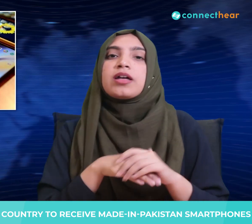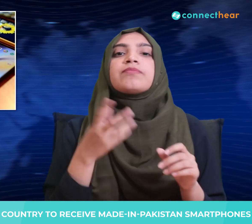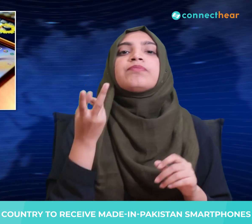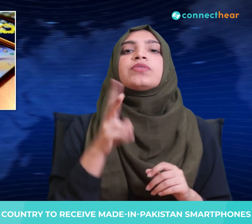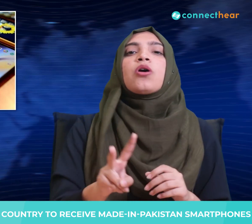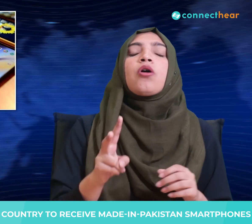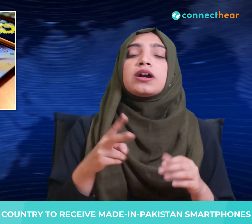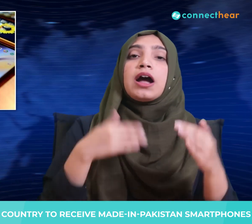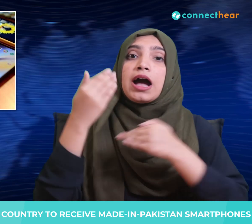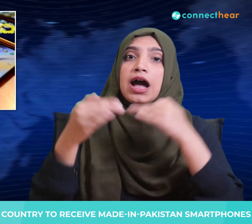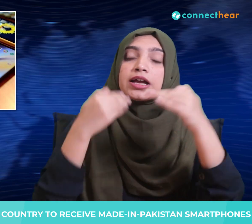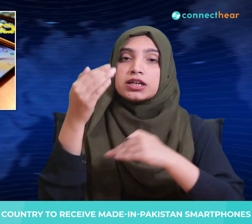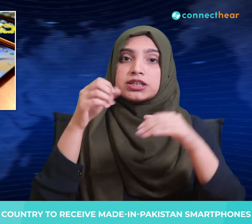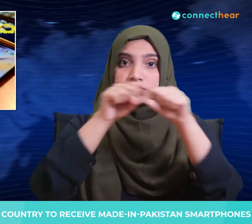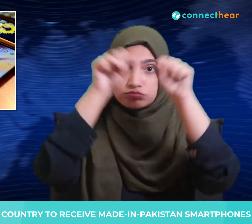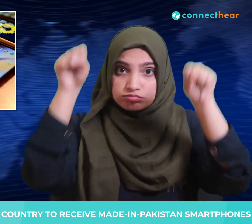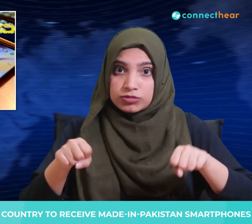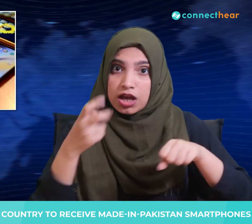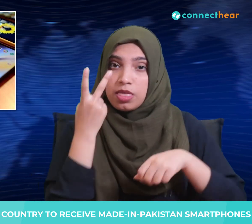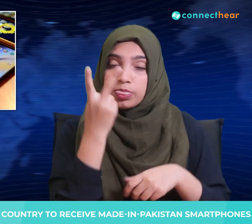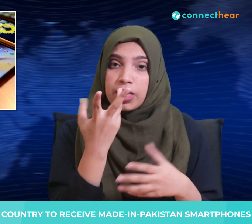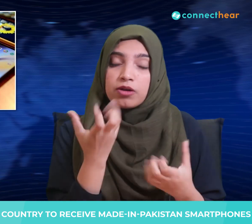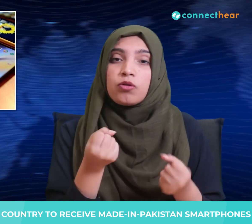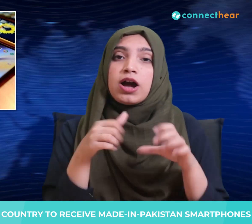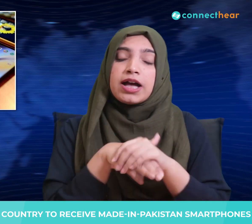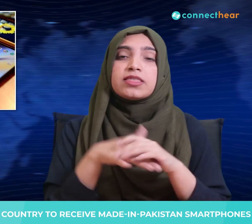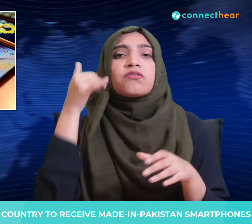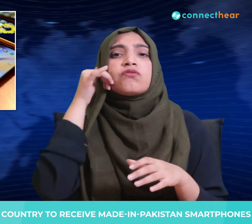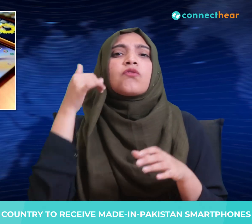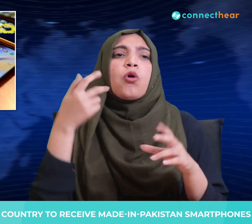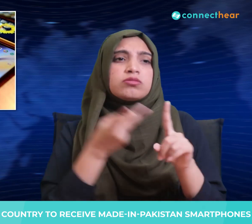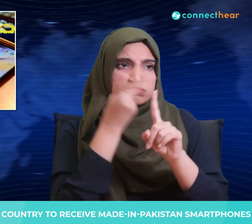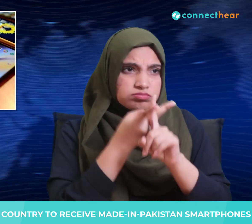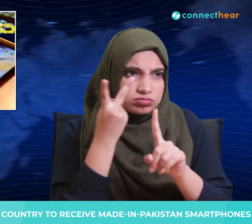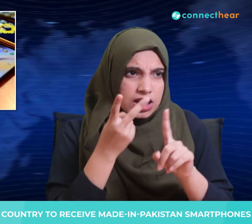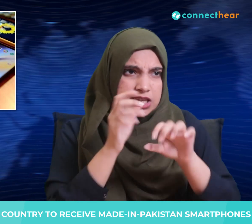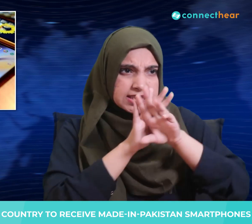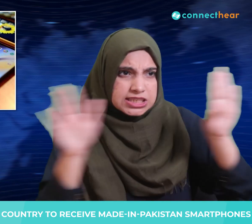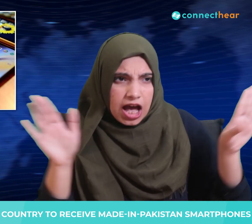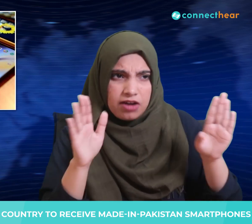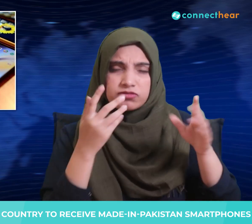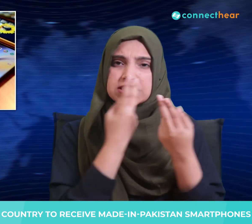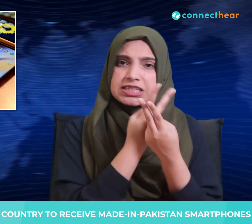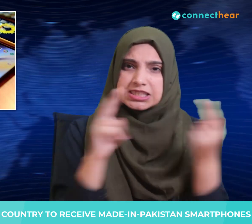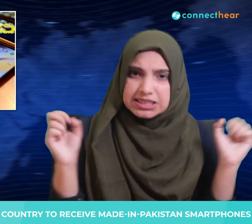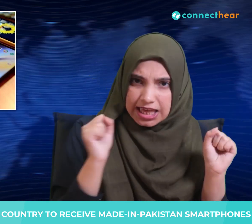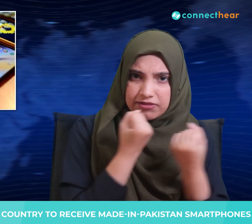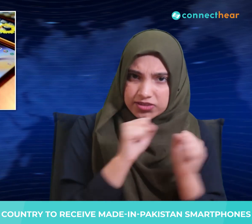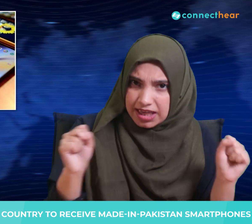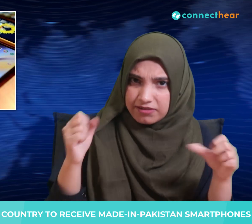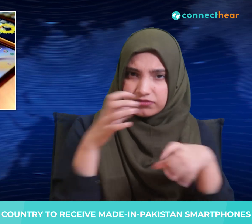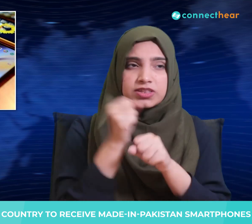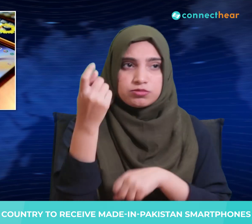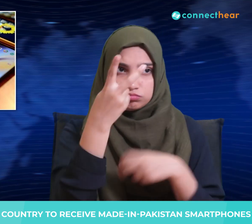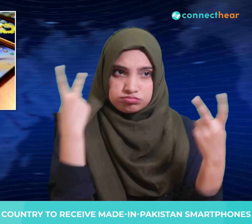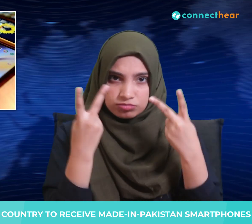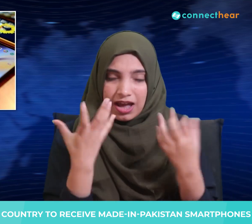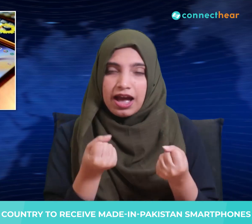of device identification registration and blocking system and enabling government policies, including the mobile manufacturing